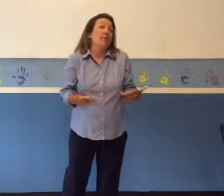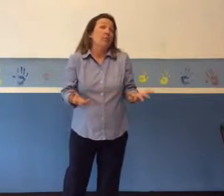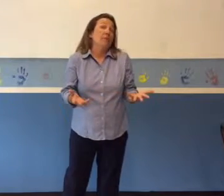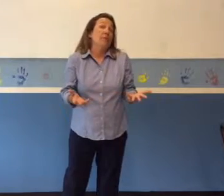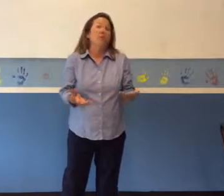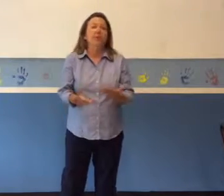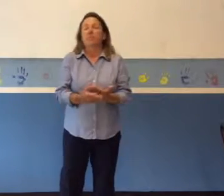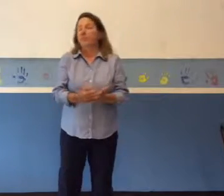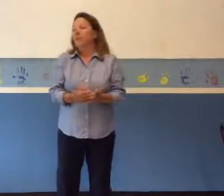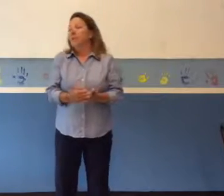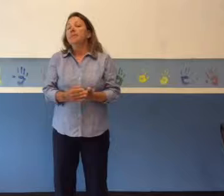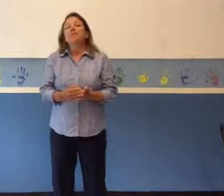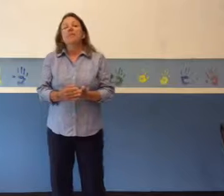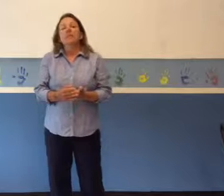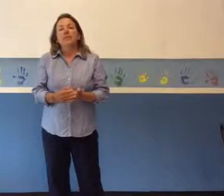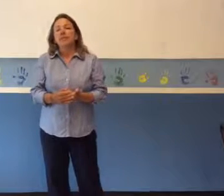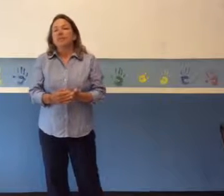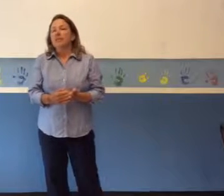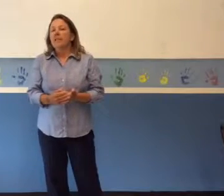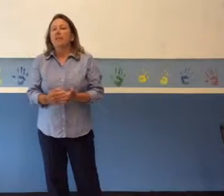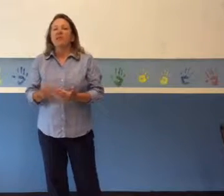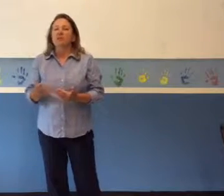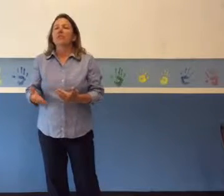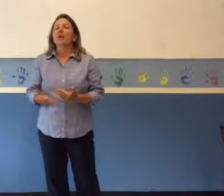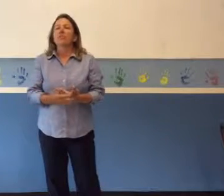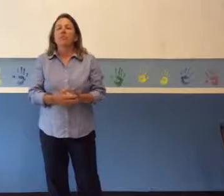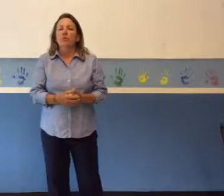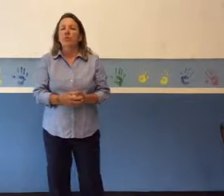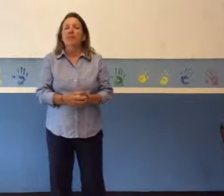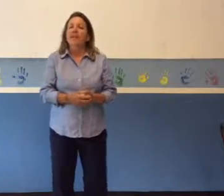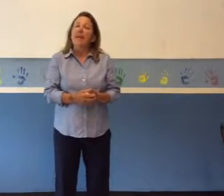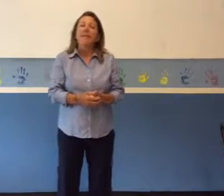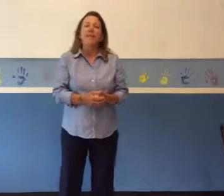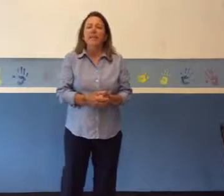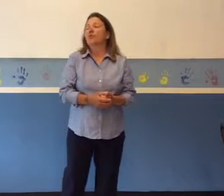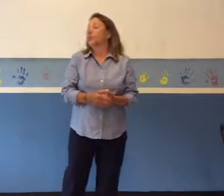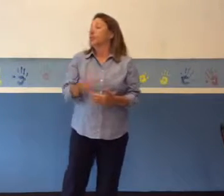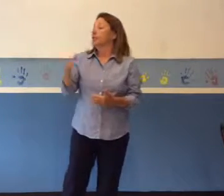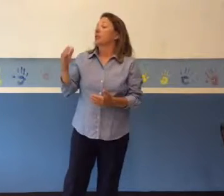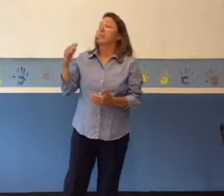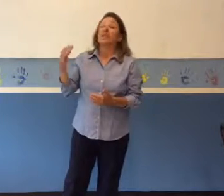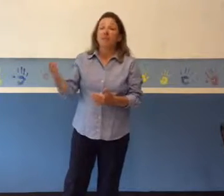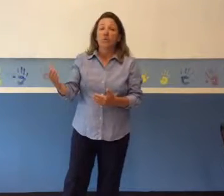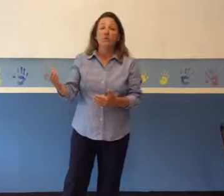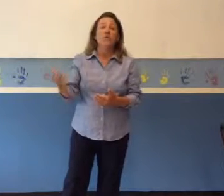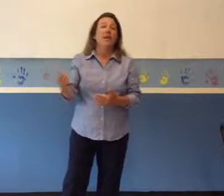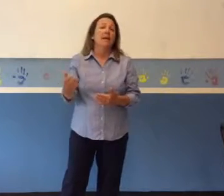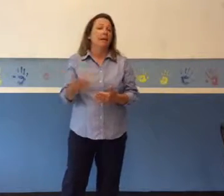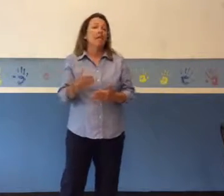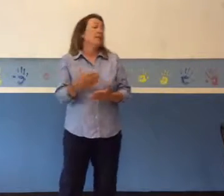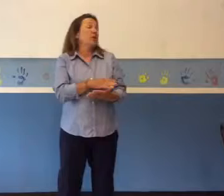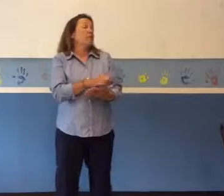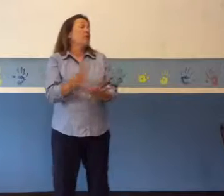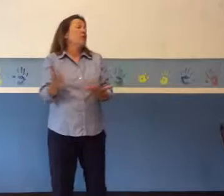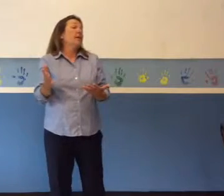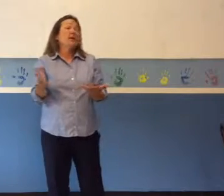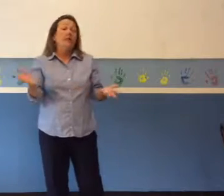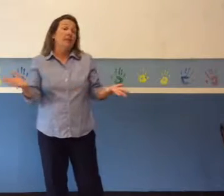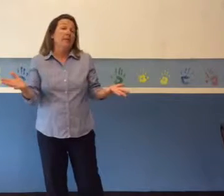or family members. Additionally, it was designed to protect any teacher who took a political stand that the community didn't